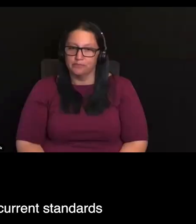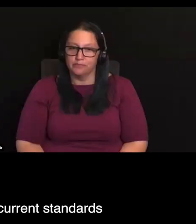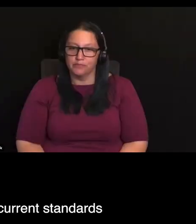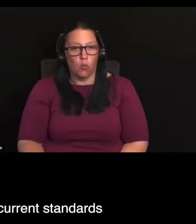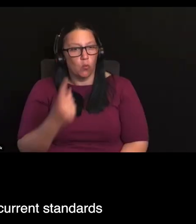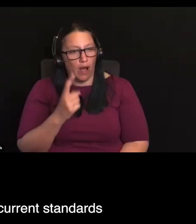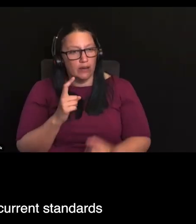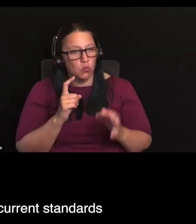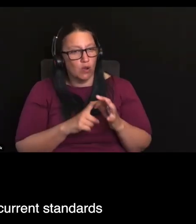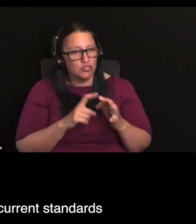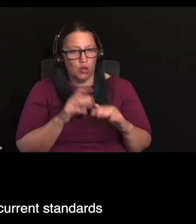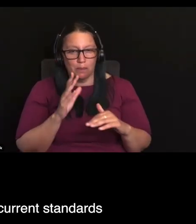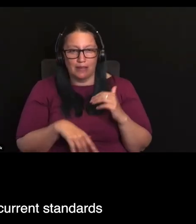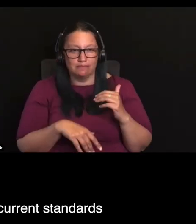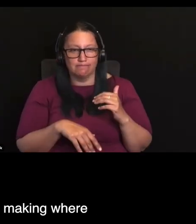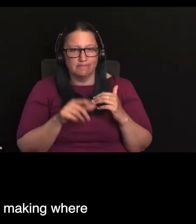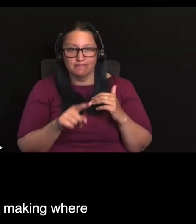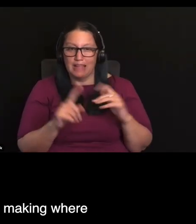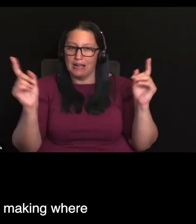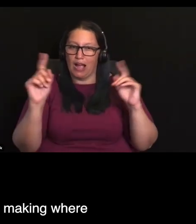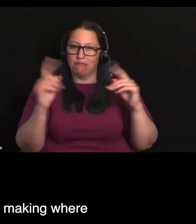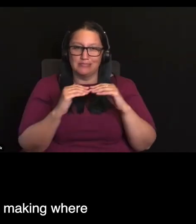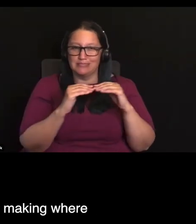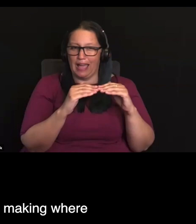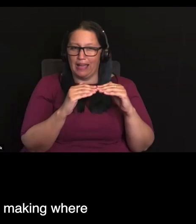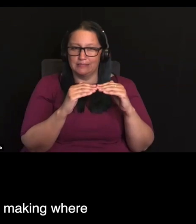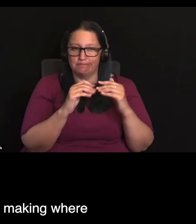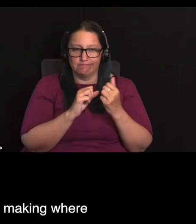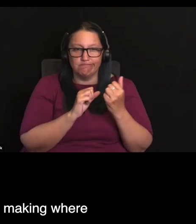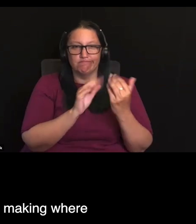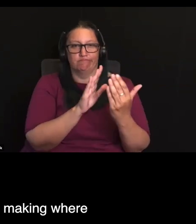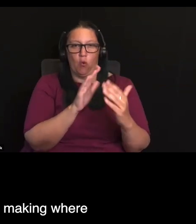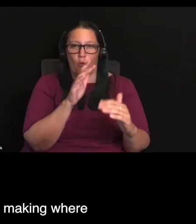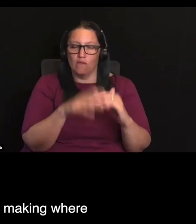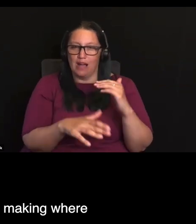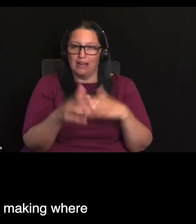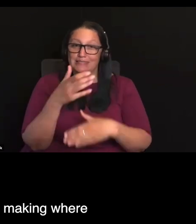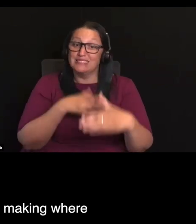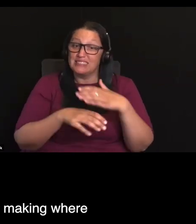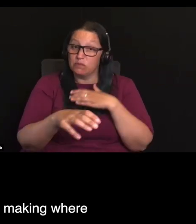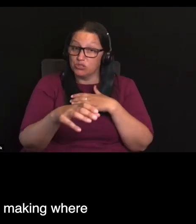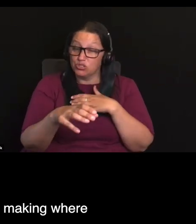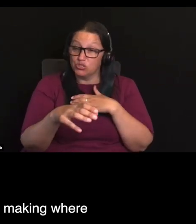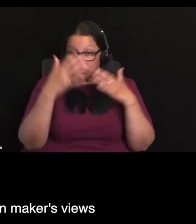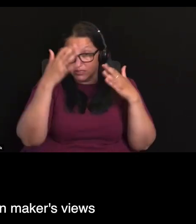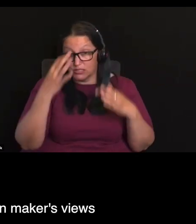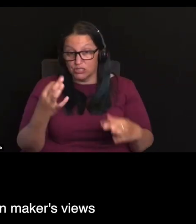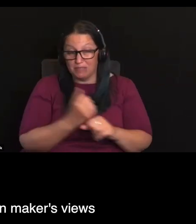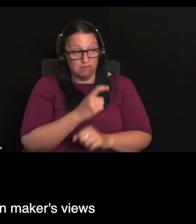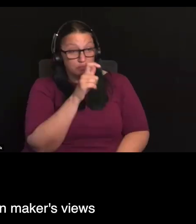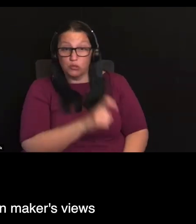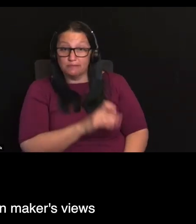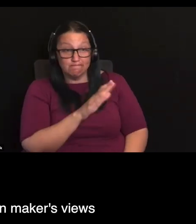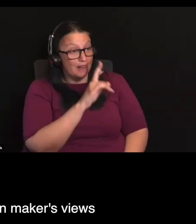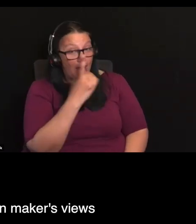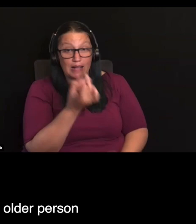is around the challenges with the current standards in relation to substitute decision making, where we can, where sometimes the